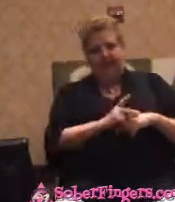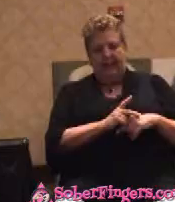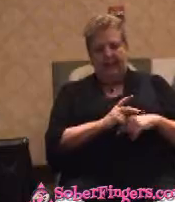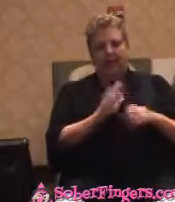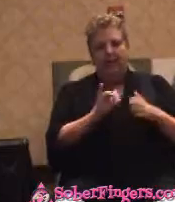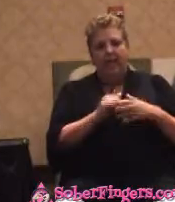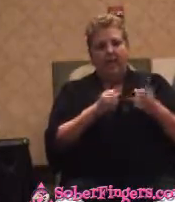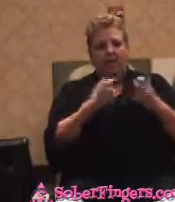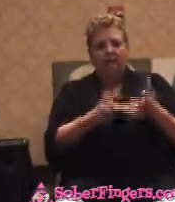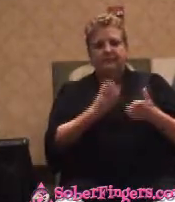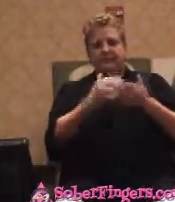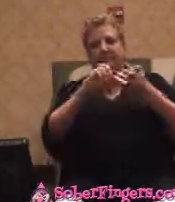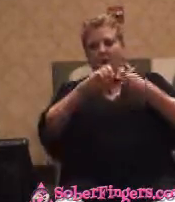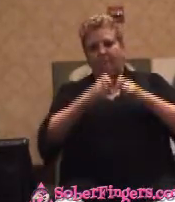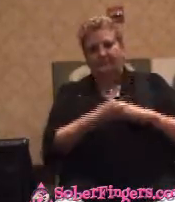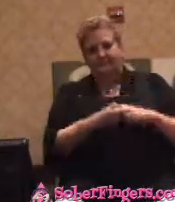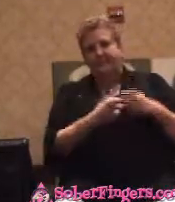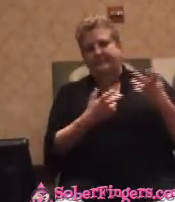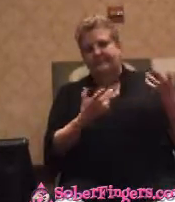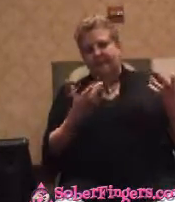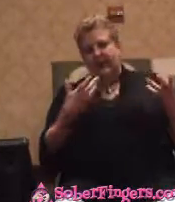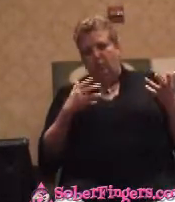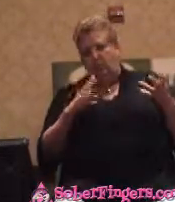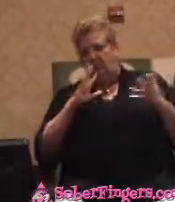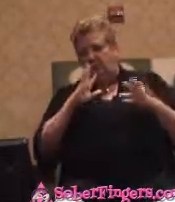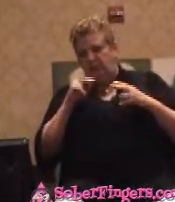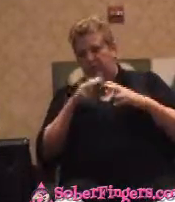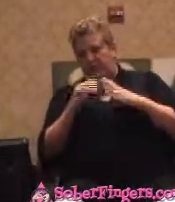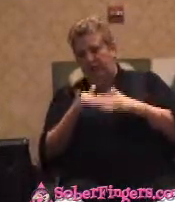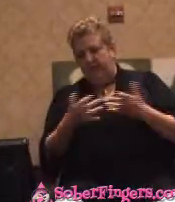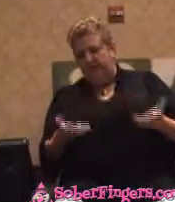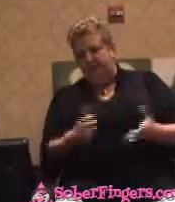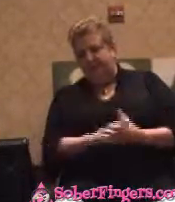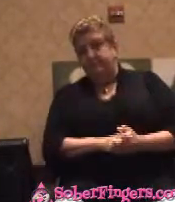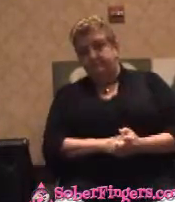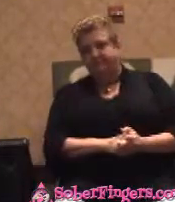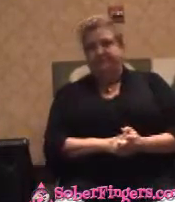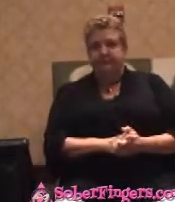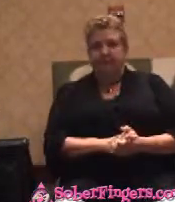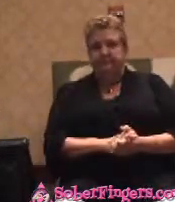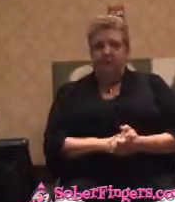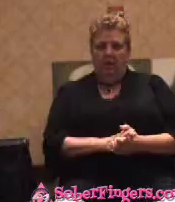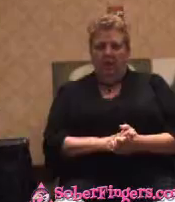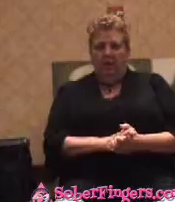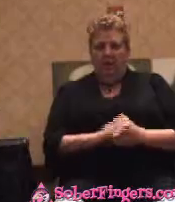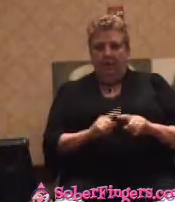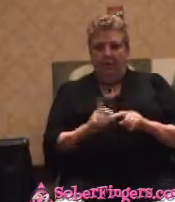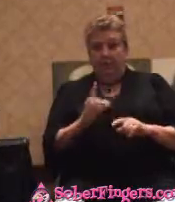talk about. She didn't want to a hell of lot about talking about them, but I got back. Anyway,